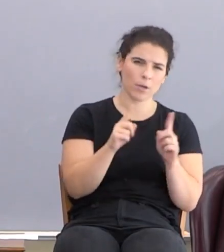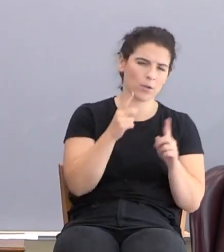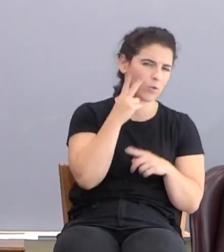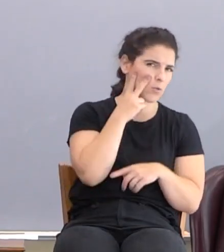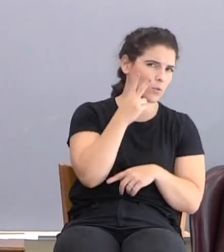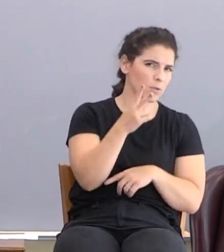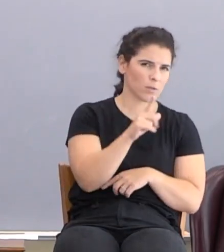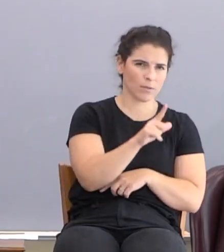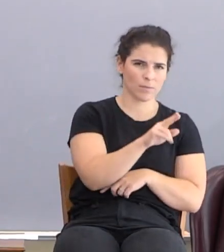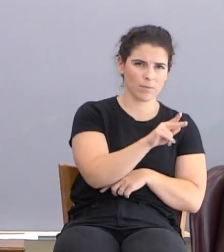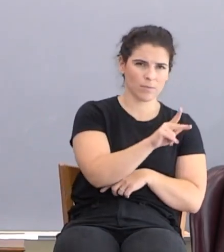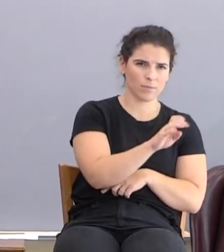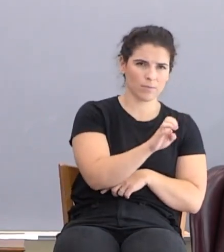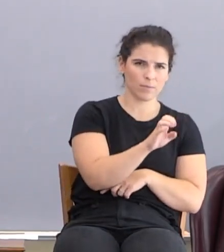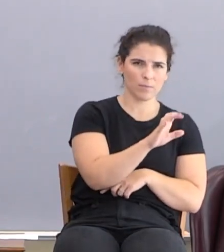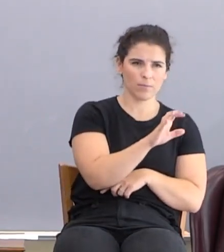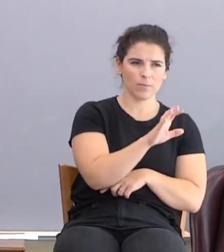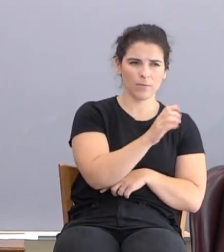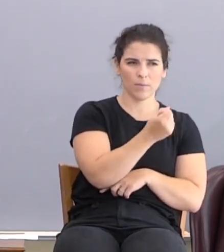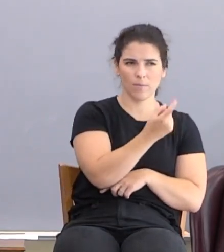in Luke chapter 11, verse 51.